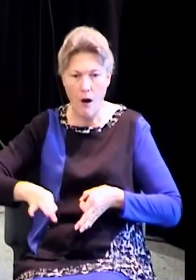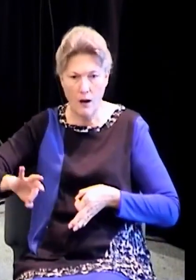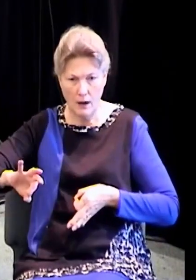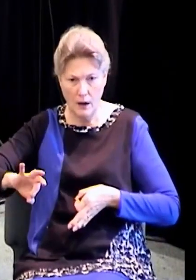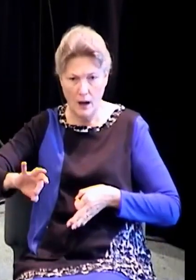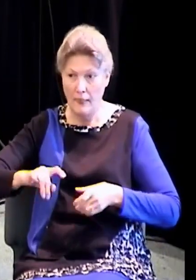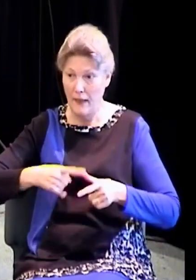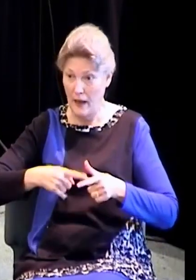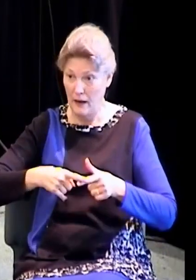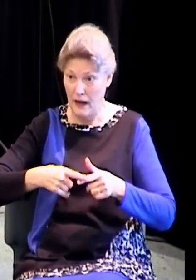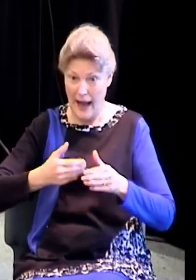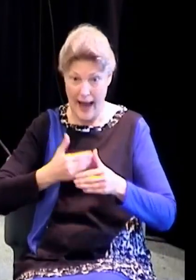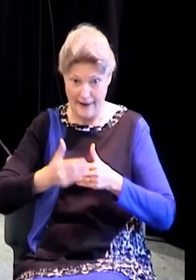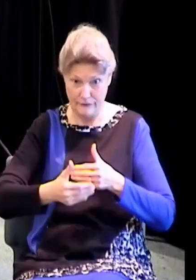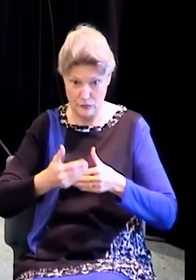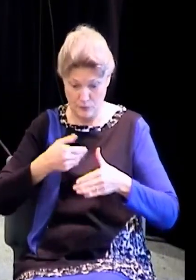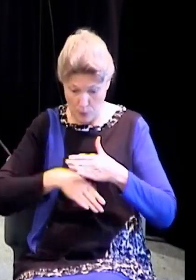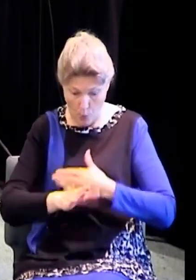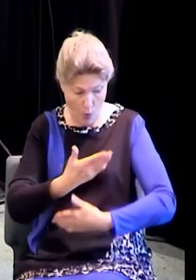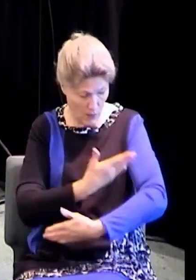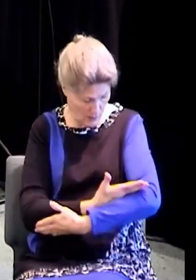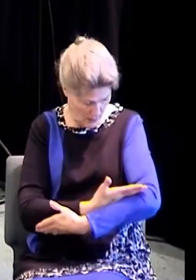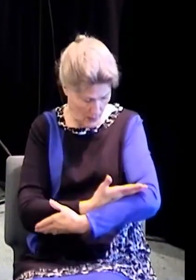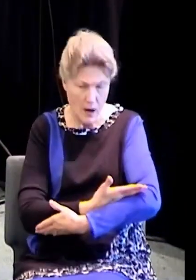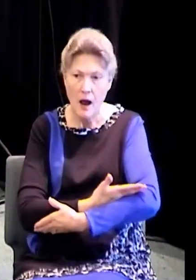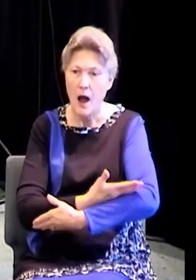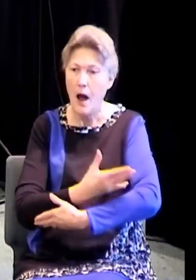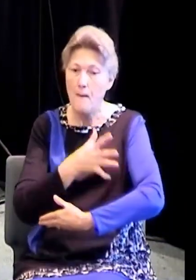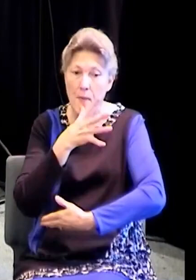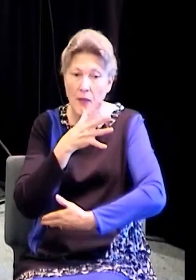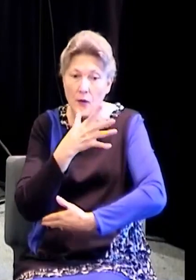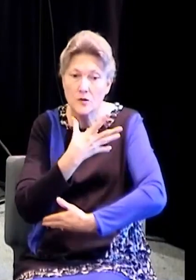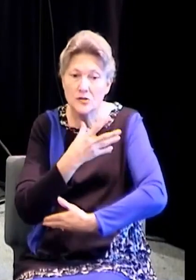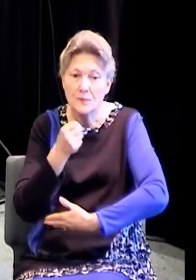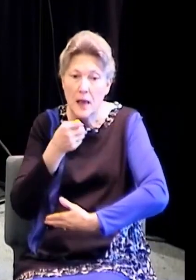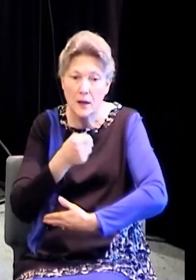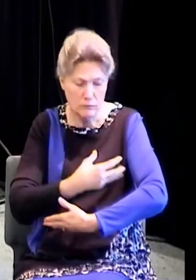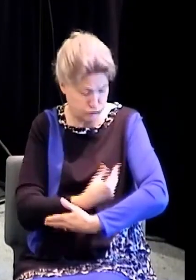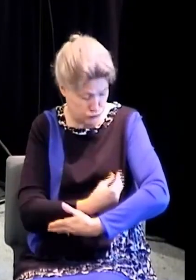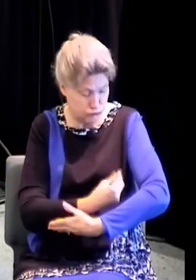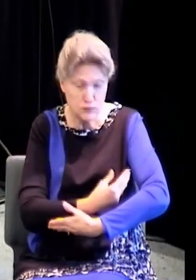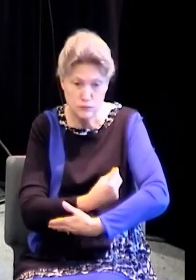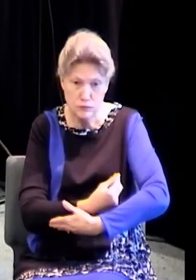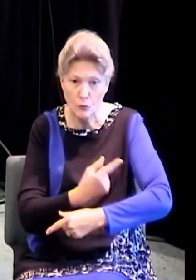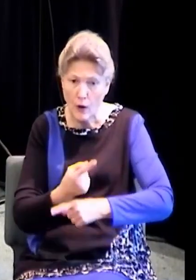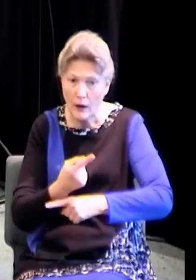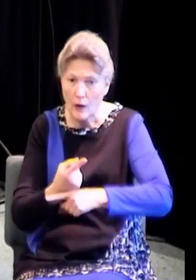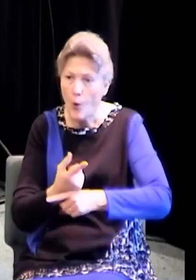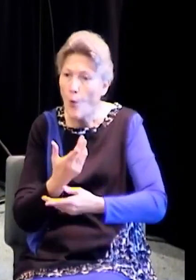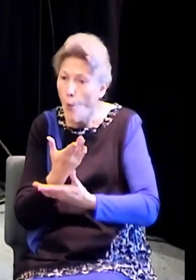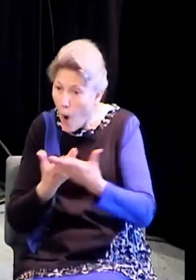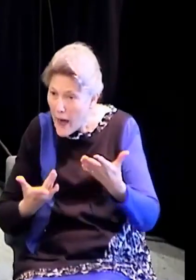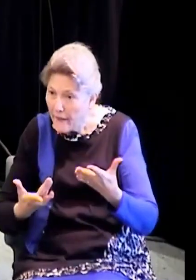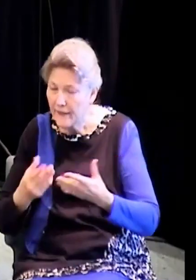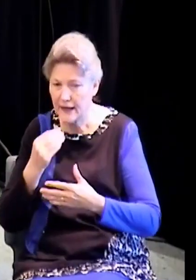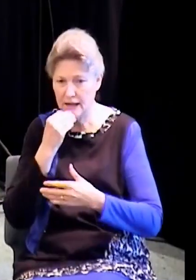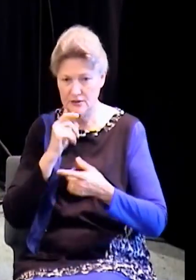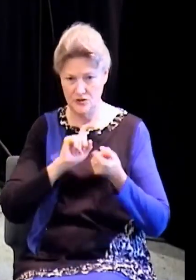born, it now gets its nourishment from mother's milk. It's what they eat changes. So when we come into the